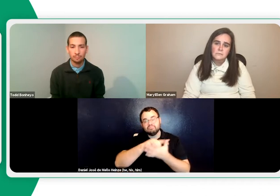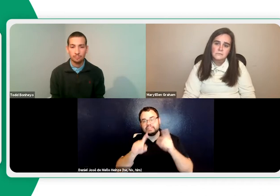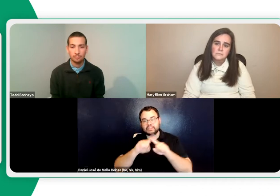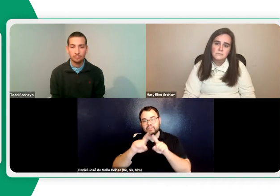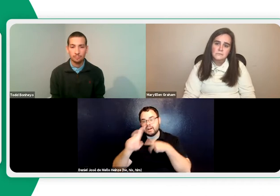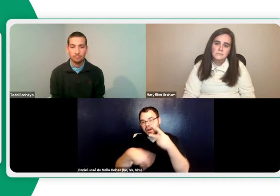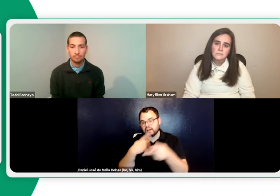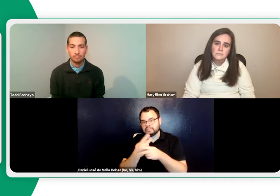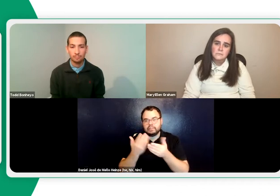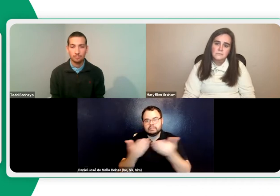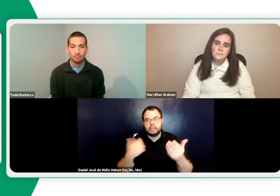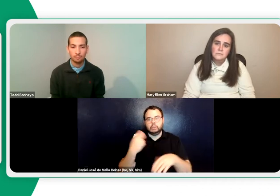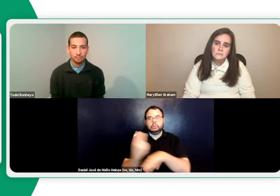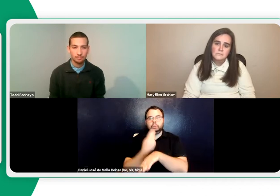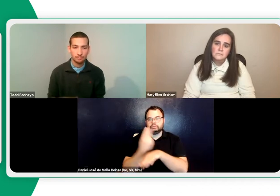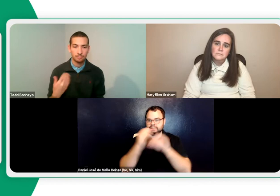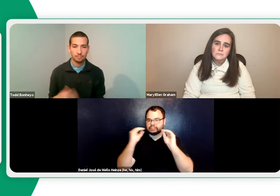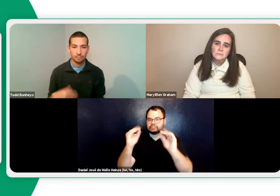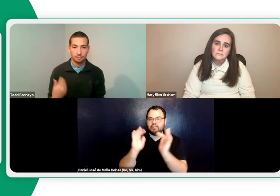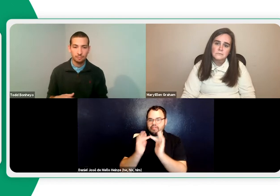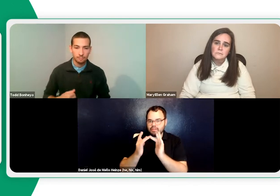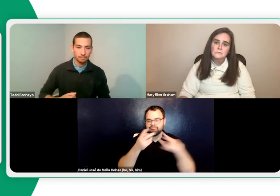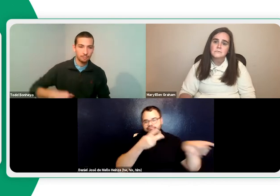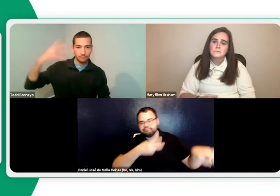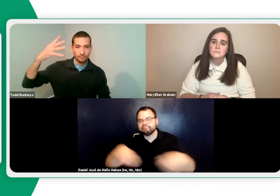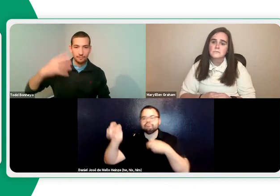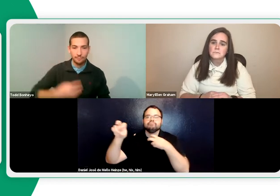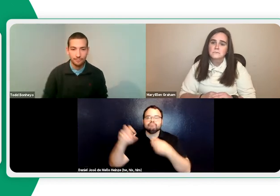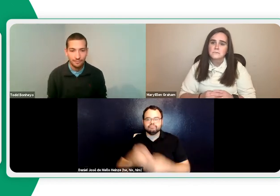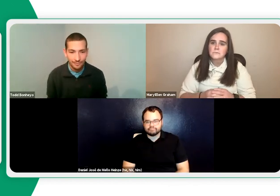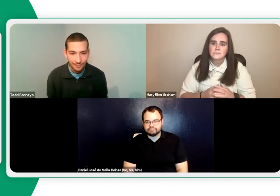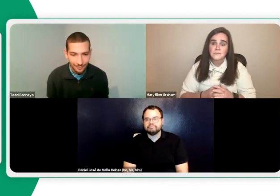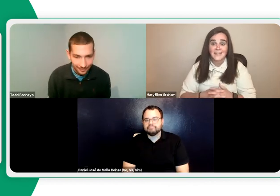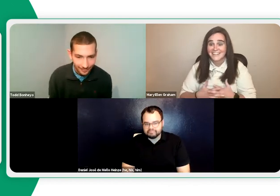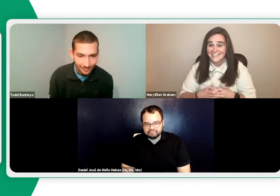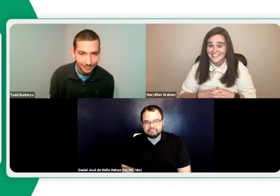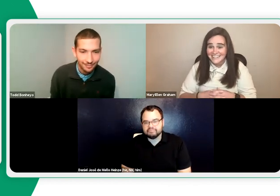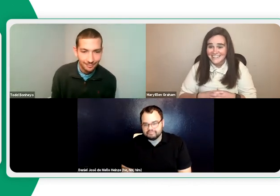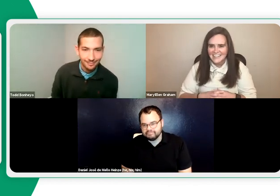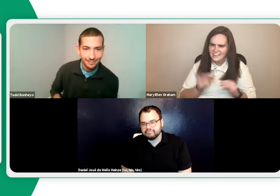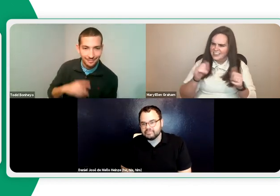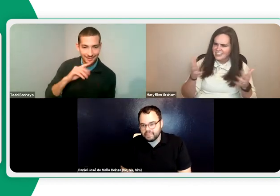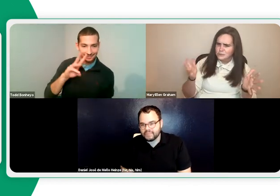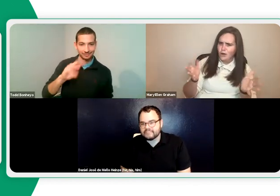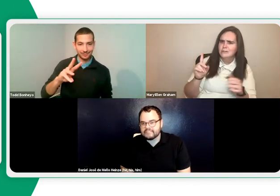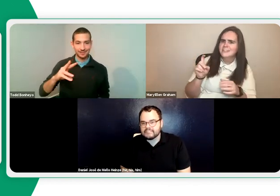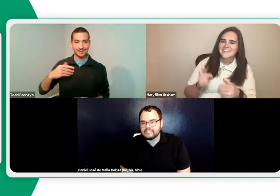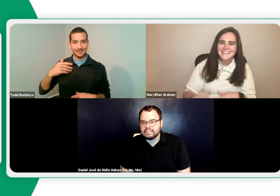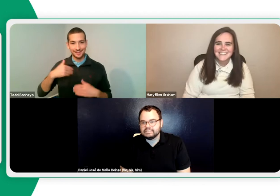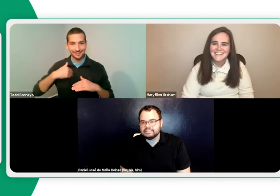really neat. It can be integrated very easily. So those are some of the tools that I've used as we transition